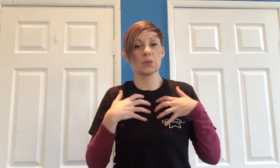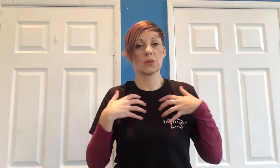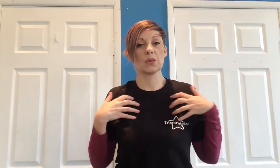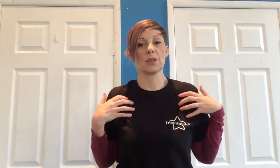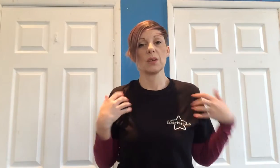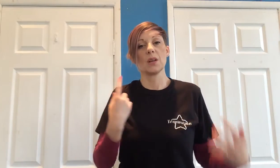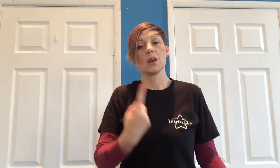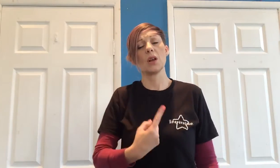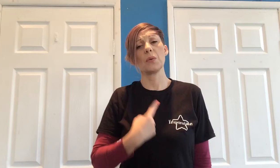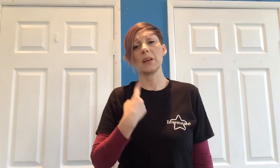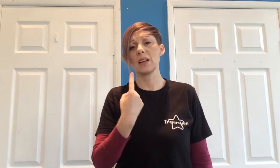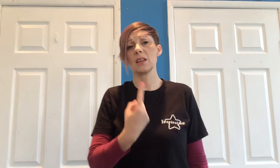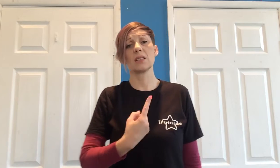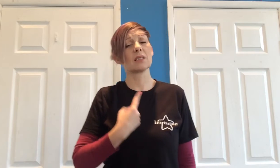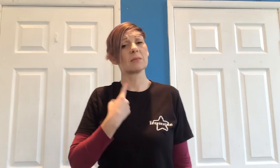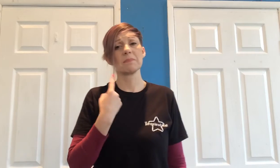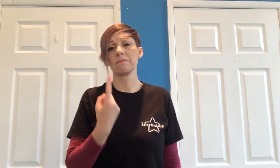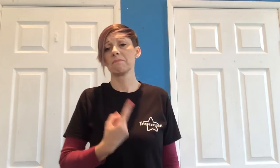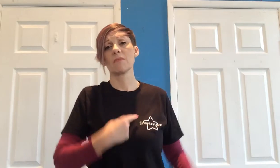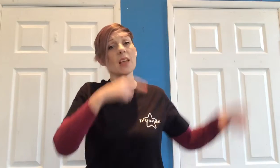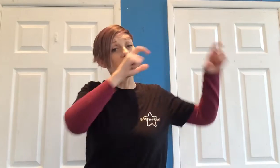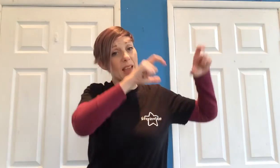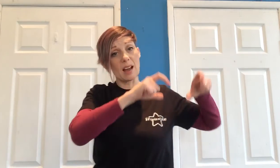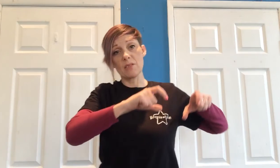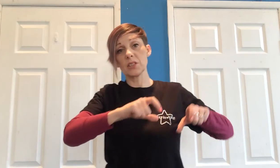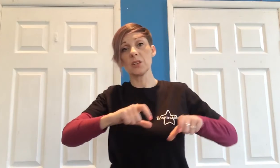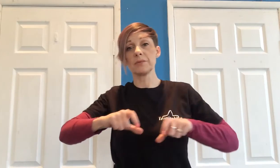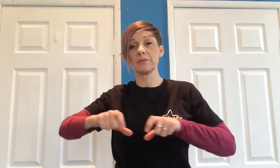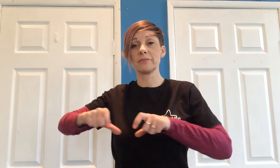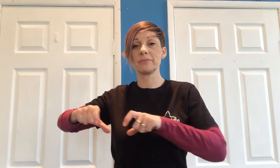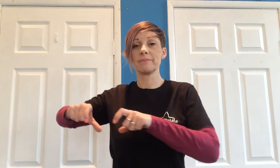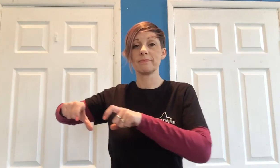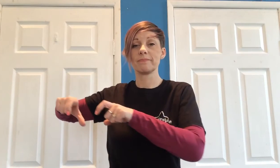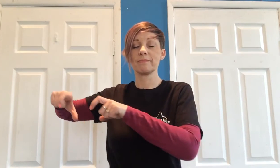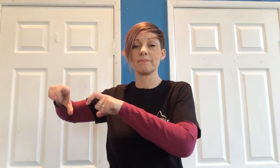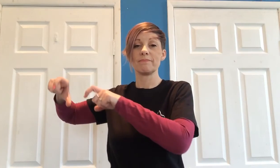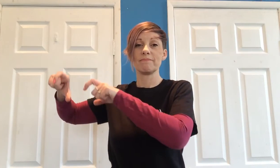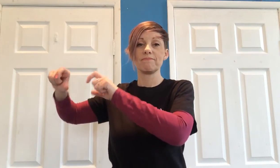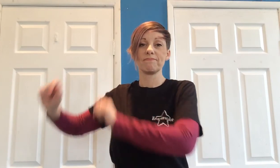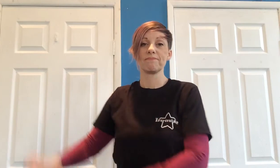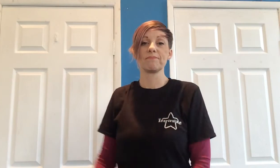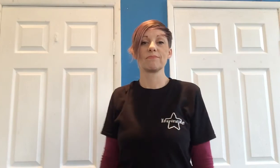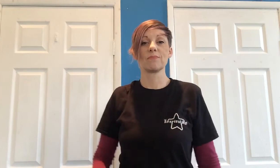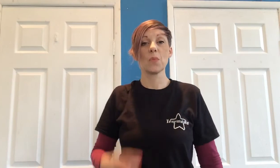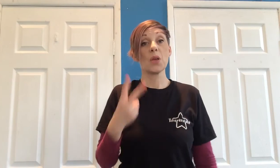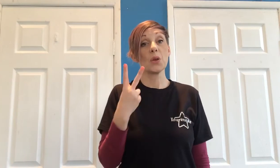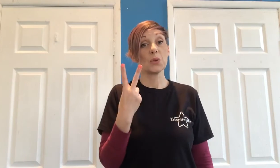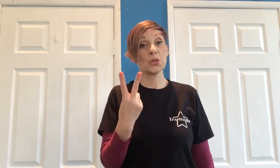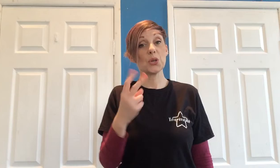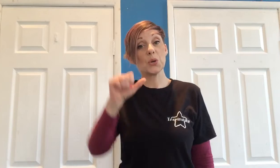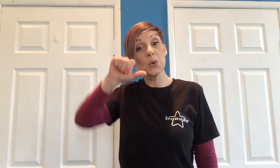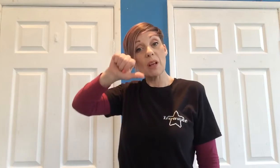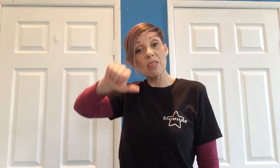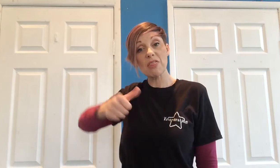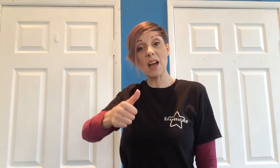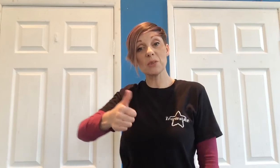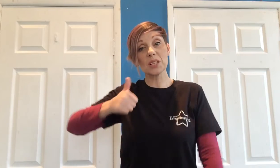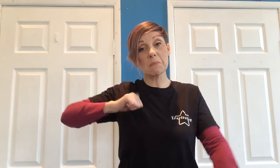Lone. Lone. Lone carries on. It's 2,000